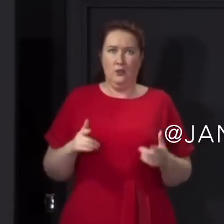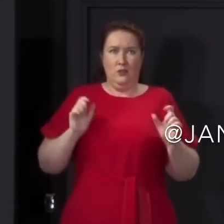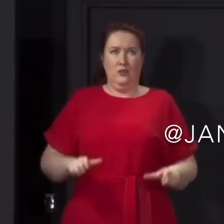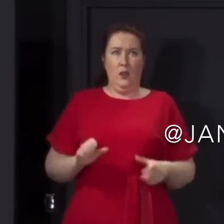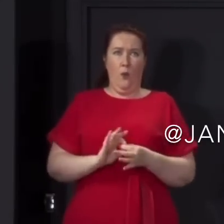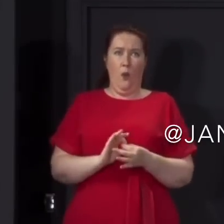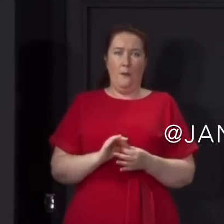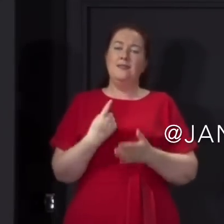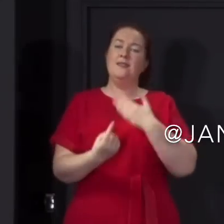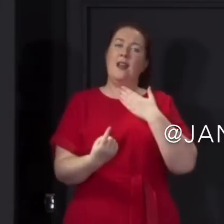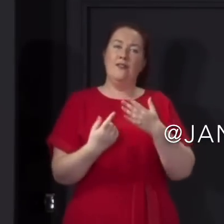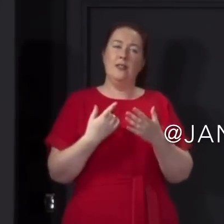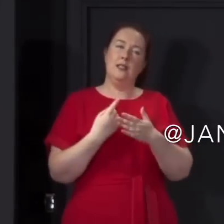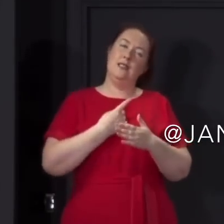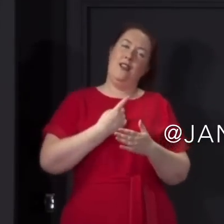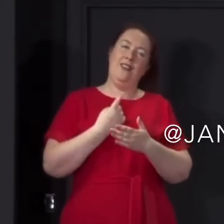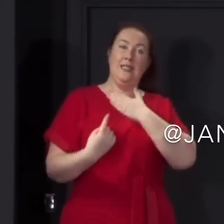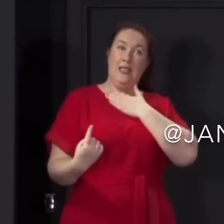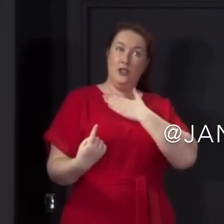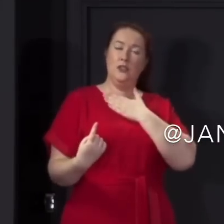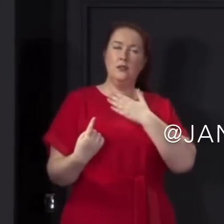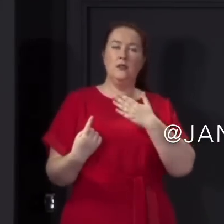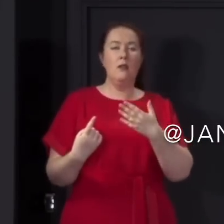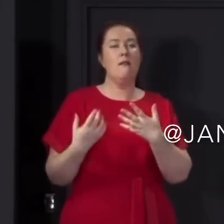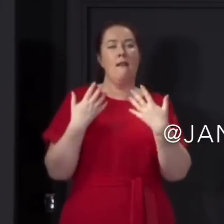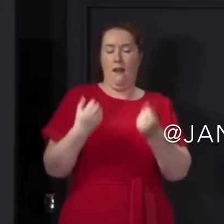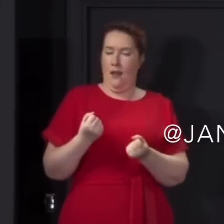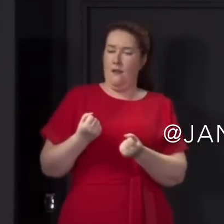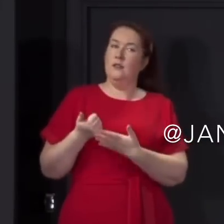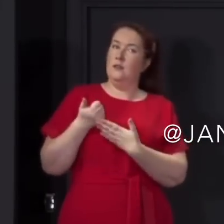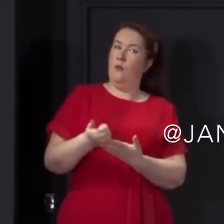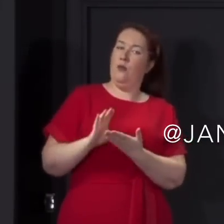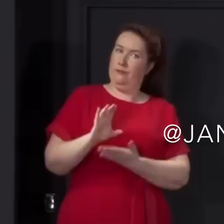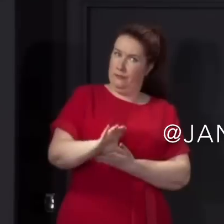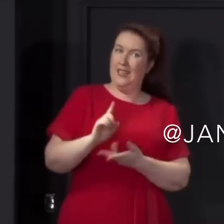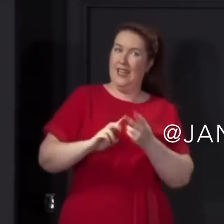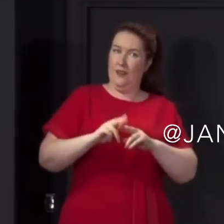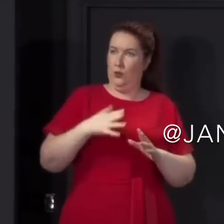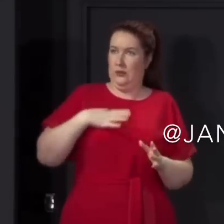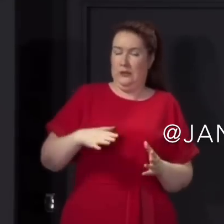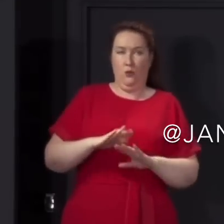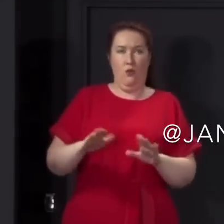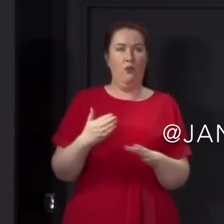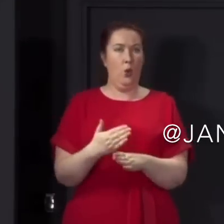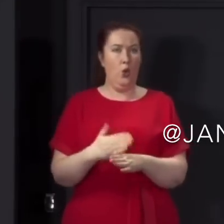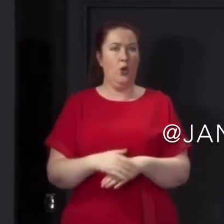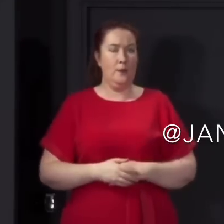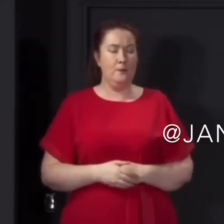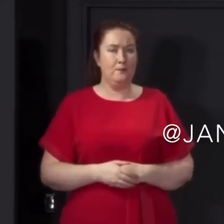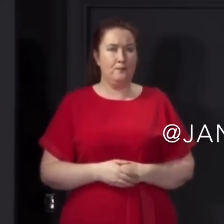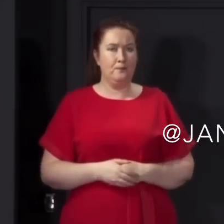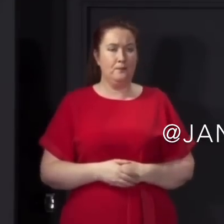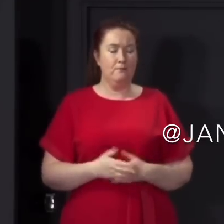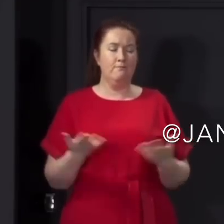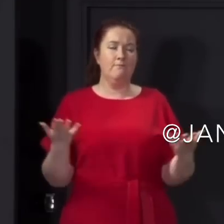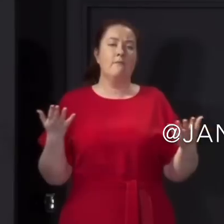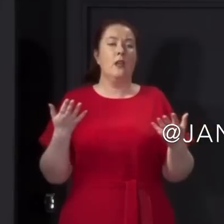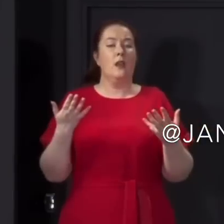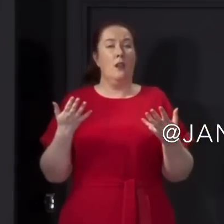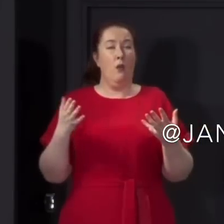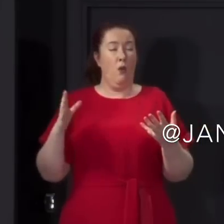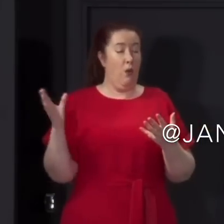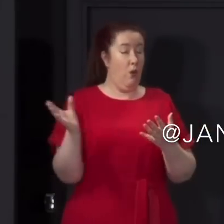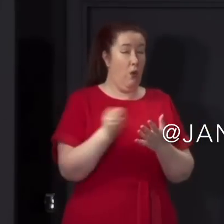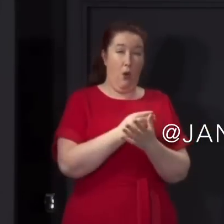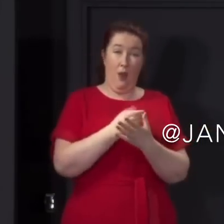eejits want to go down to Blackpool to watch the big game in a pub and have a drink. Like a lice and grocers doesn't